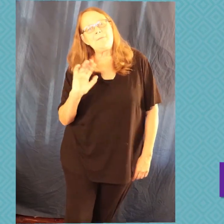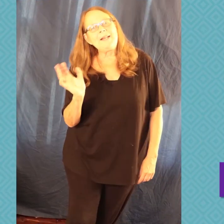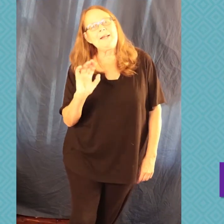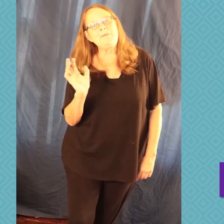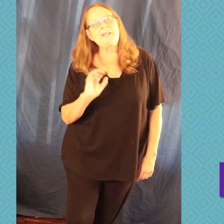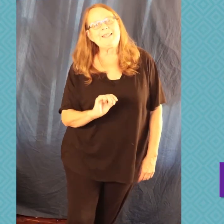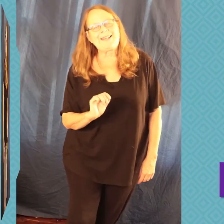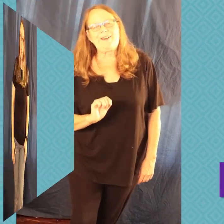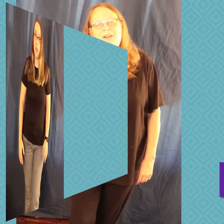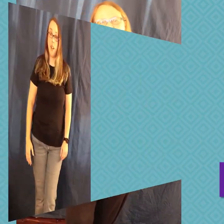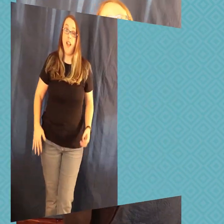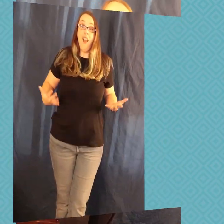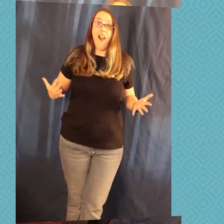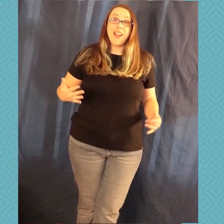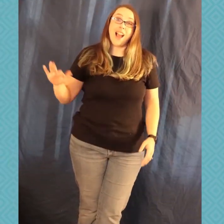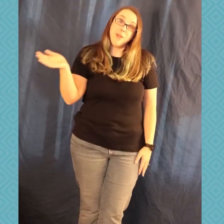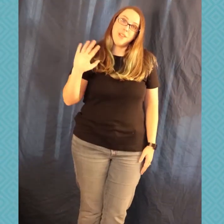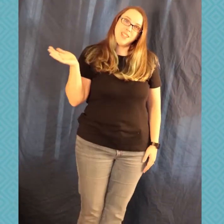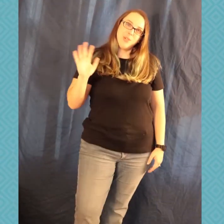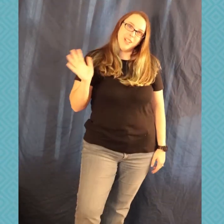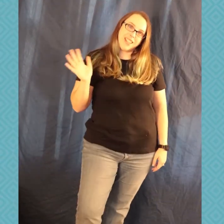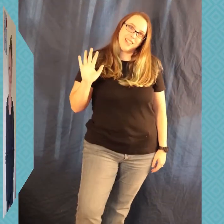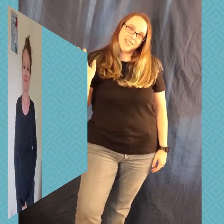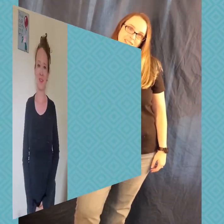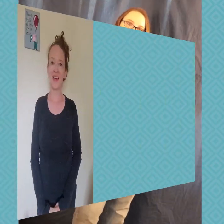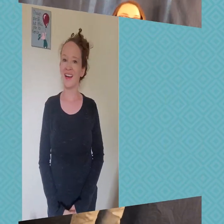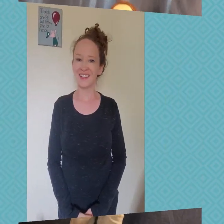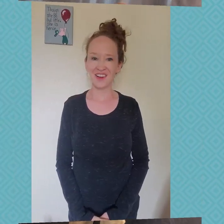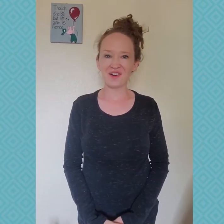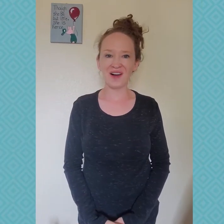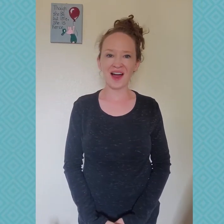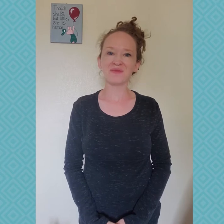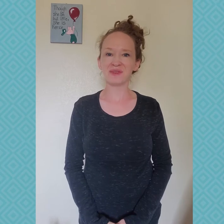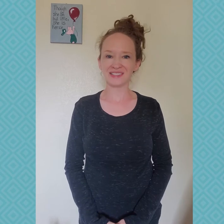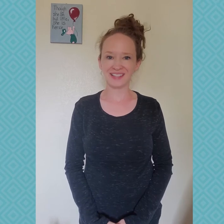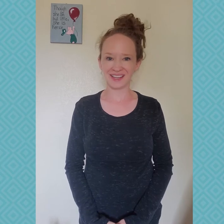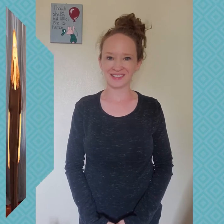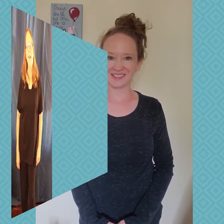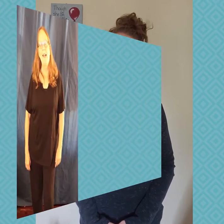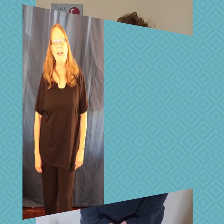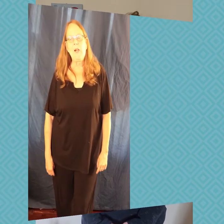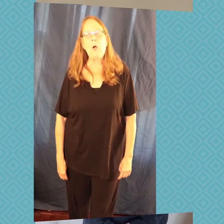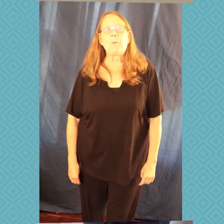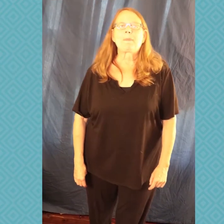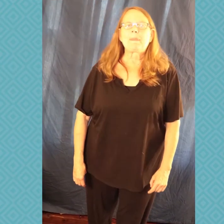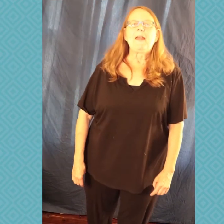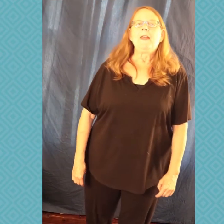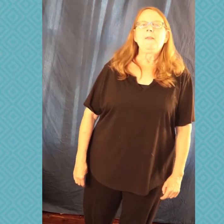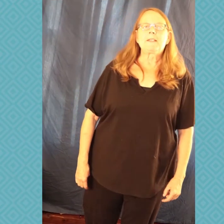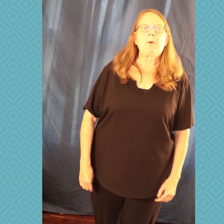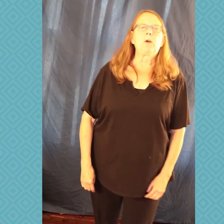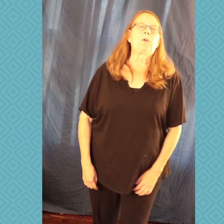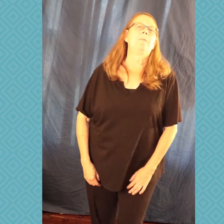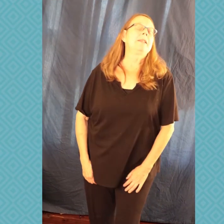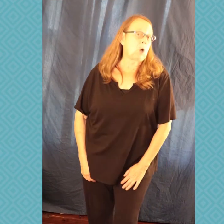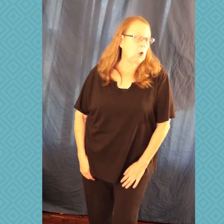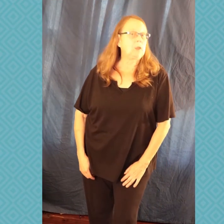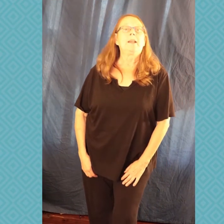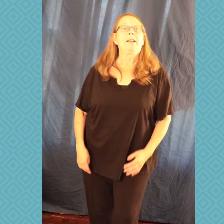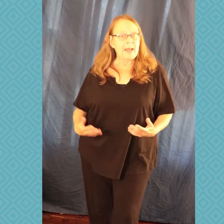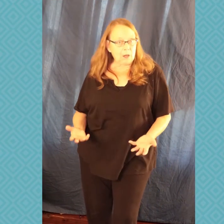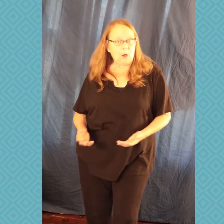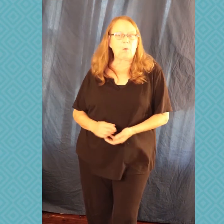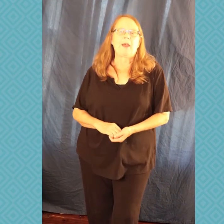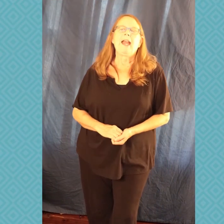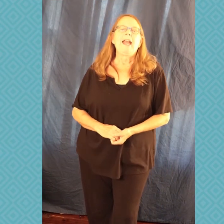Hi, my name is Ms. Karen. Hi, I'm Ms. Julie. Hello, I'm Ms. Ted. Hello. This program is